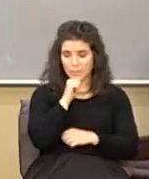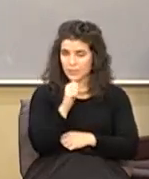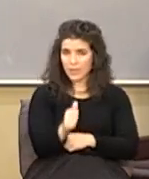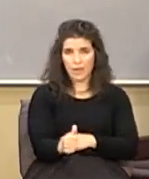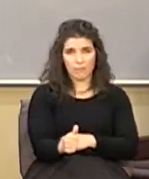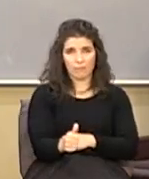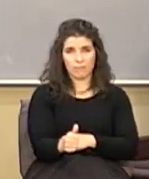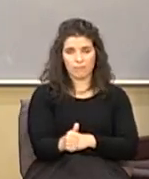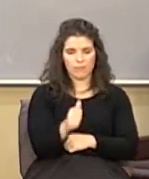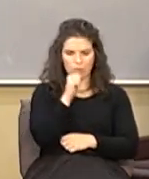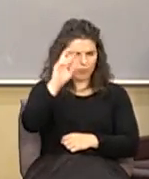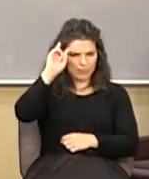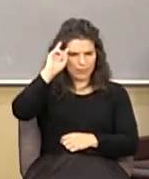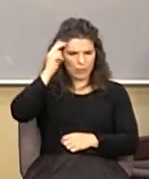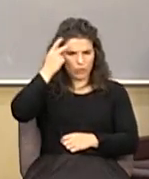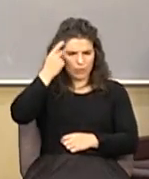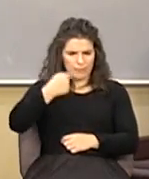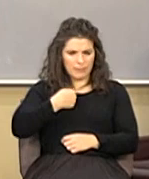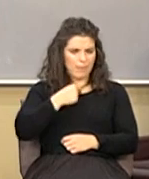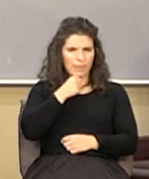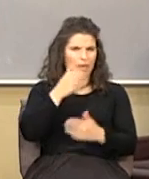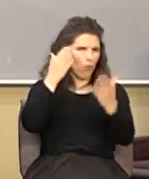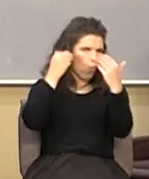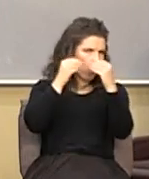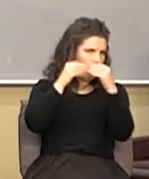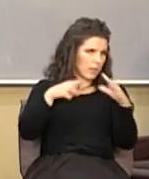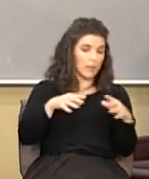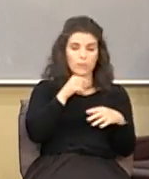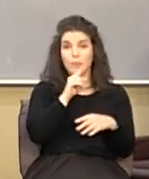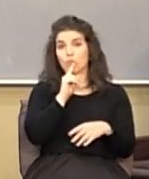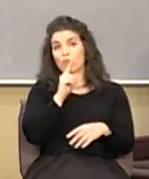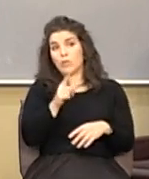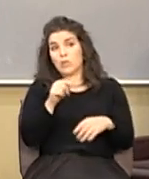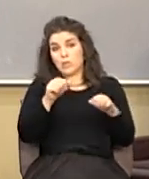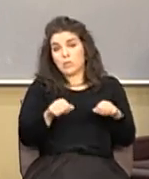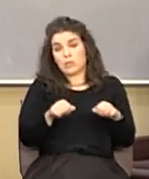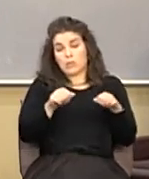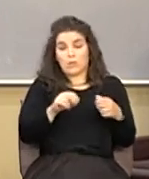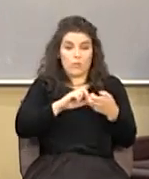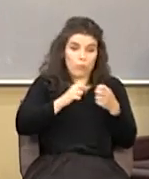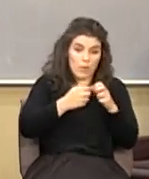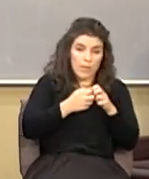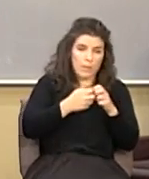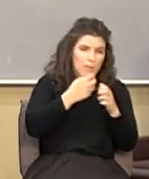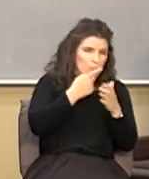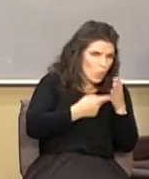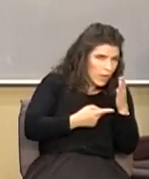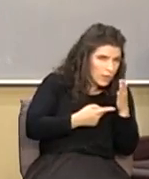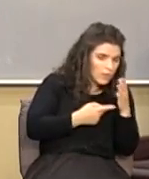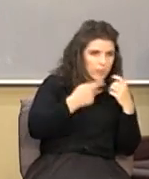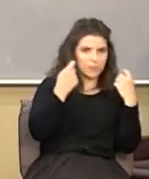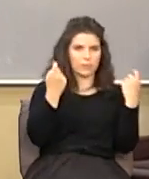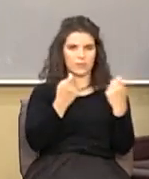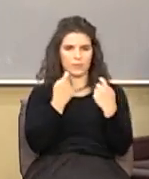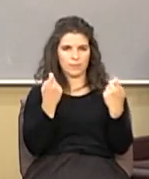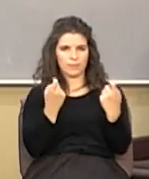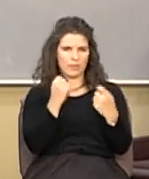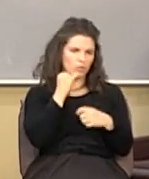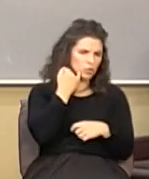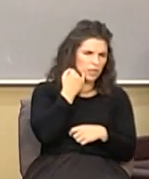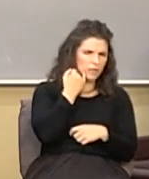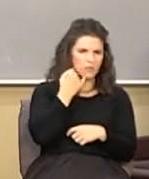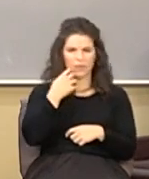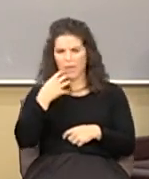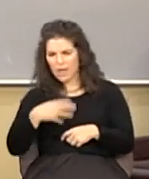misunderstand me I'm not hopeless I'm just being realistic with you the problem is sin and the jealousy the envy the fear